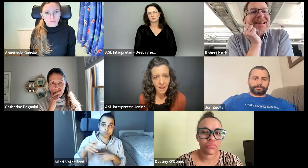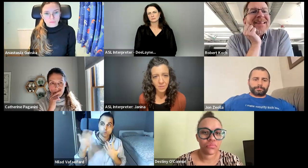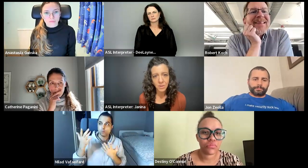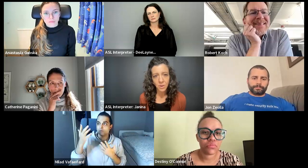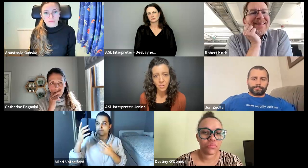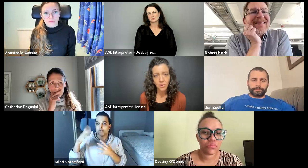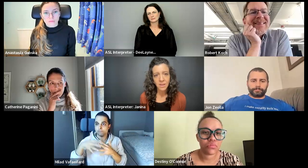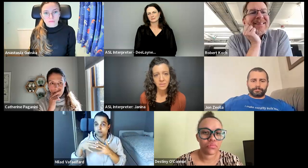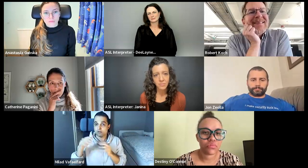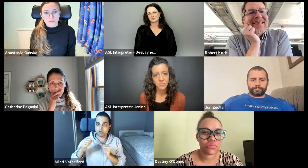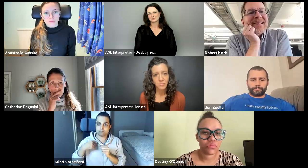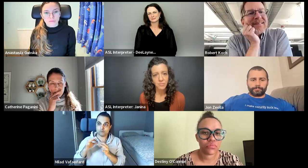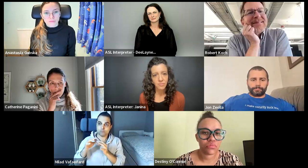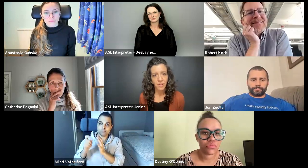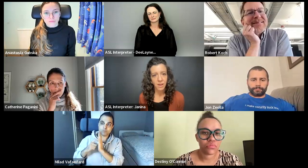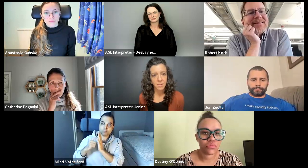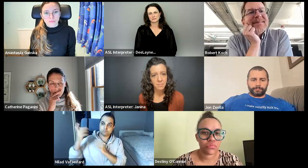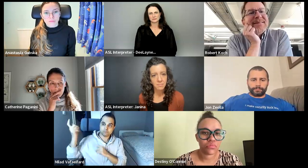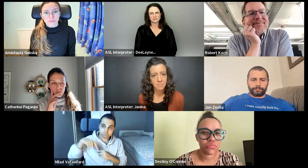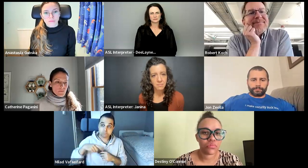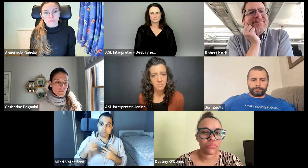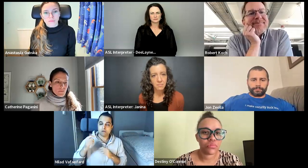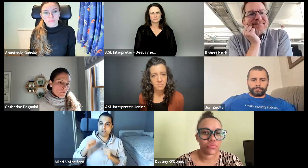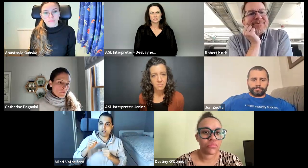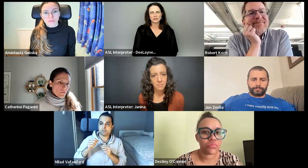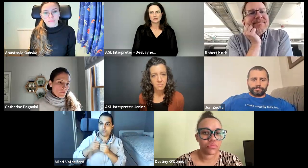I don't know if, um,